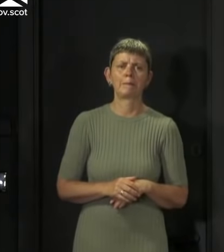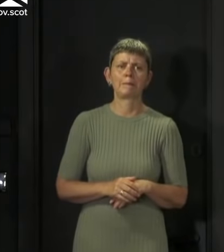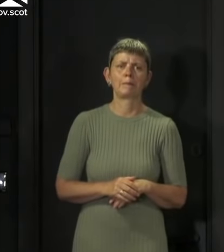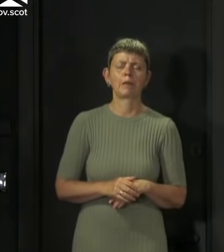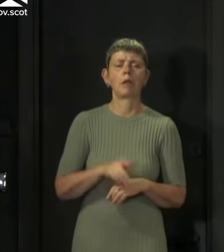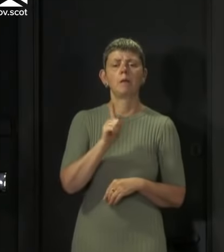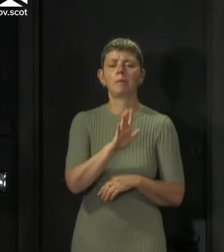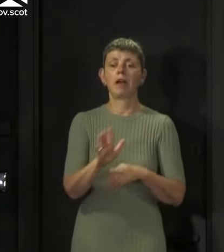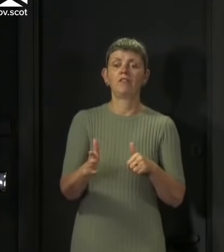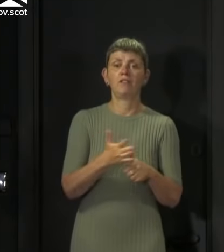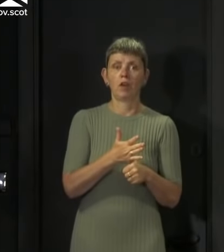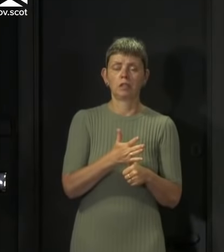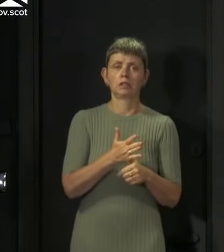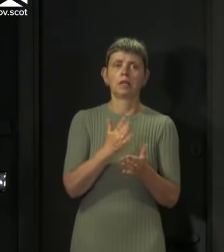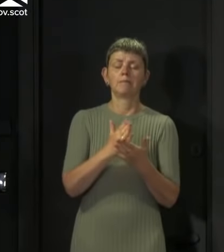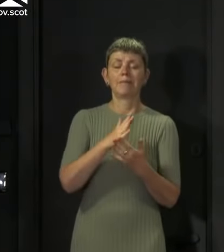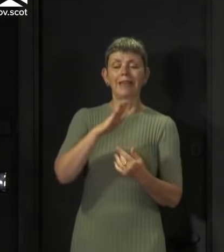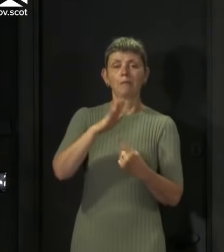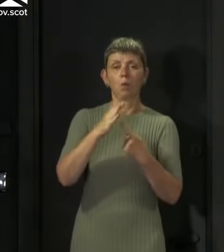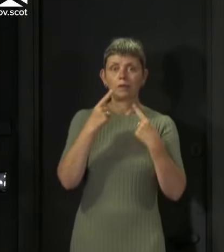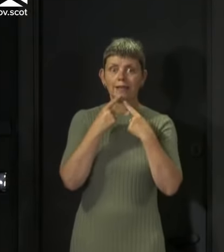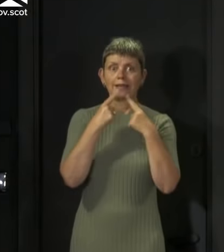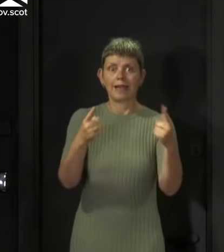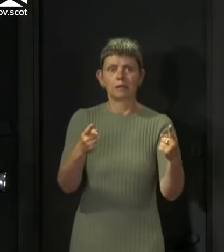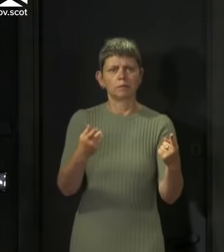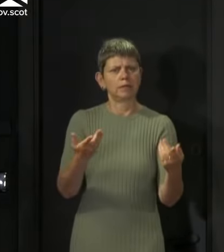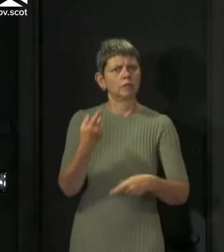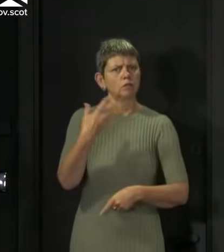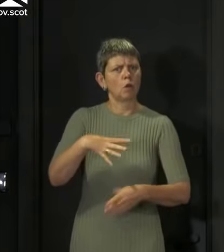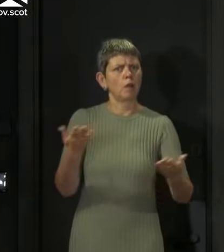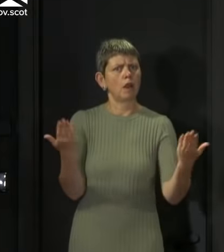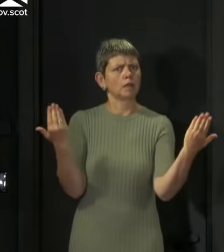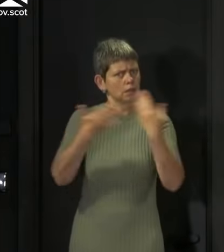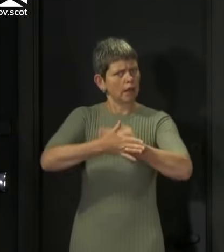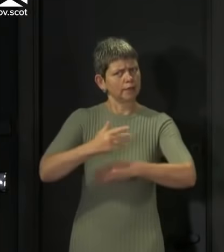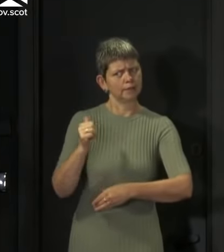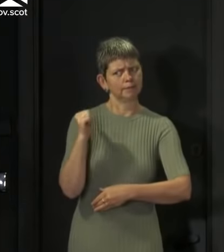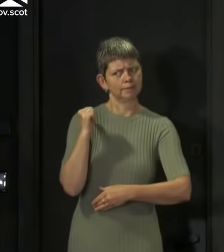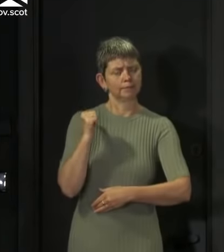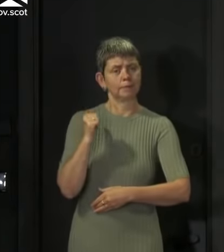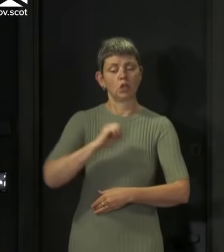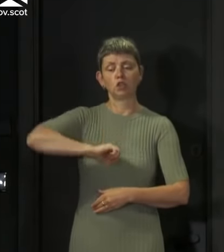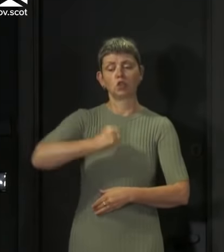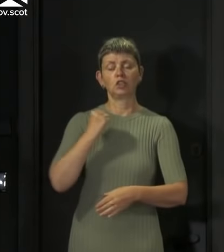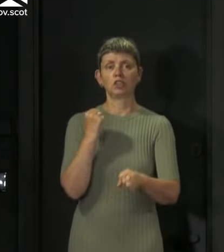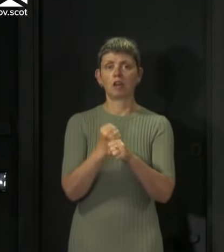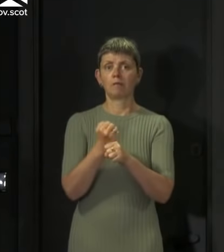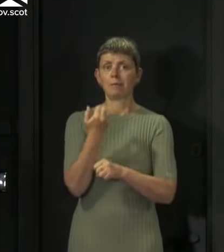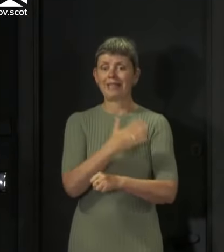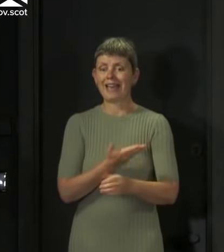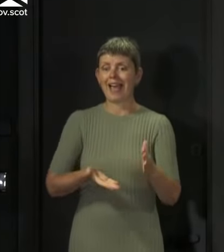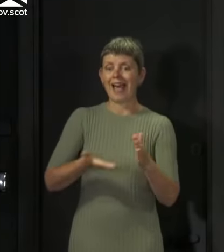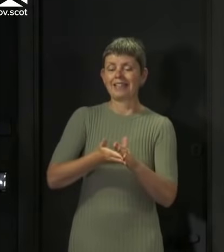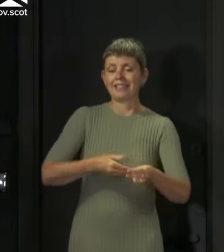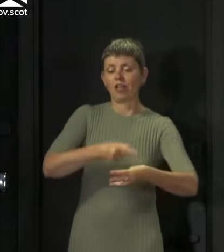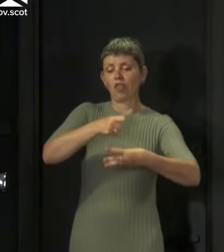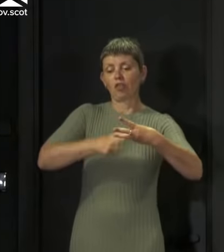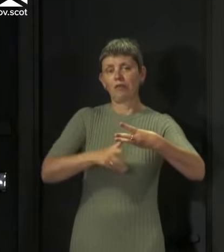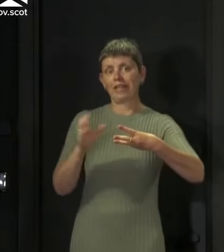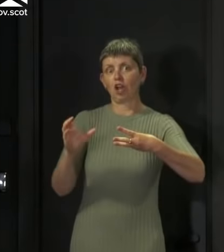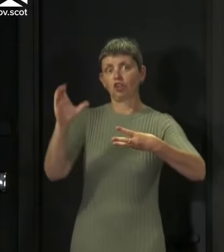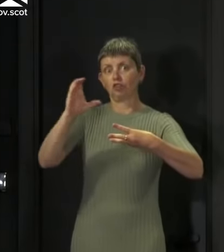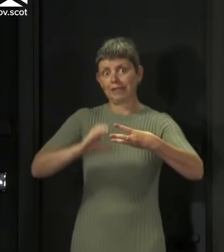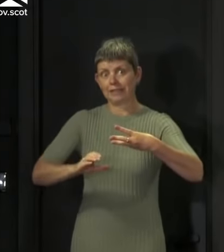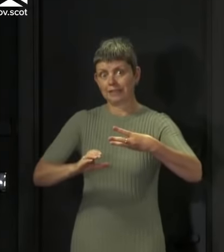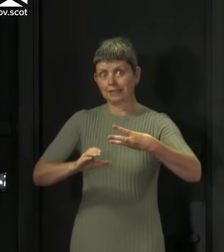your attention to an important announcement made last night. The Scottish Government has taken the decision to add three additional countries to the